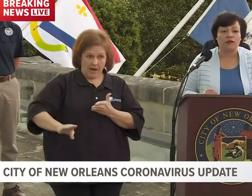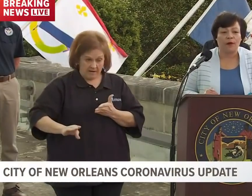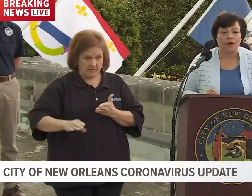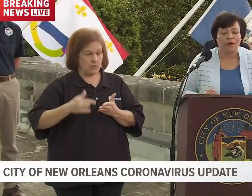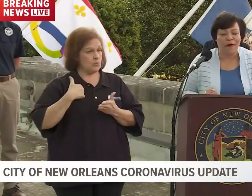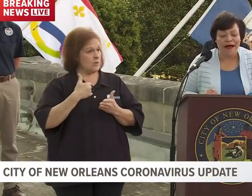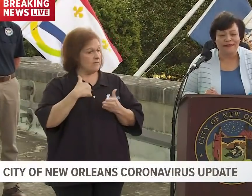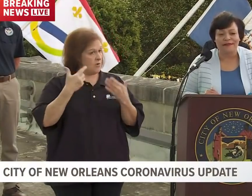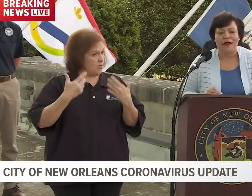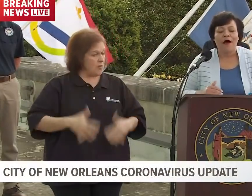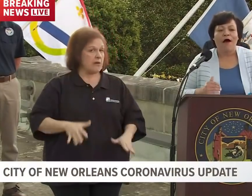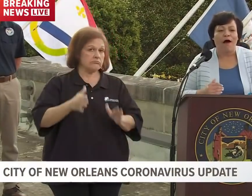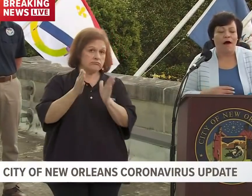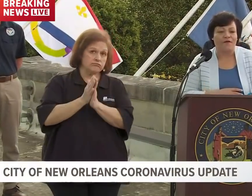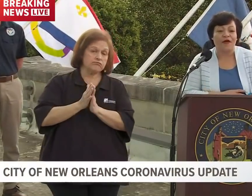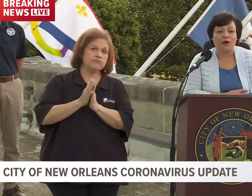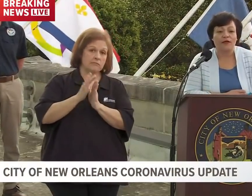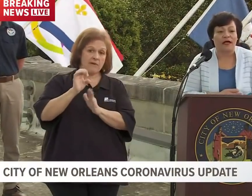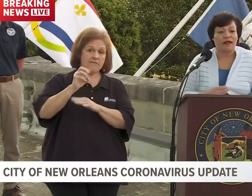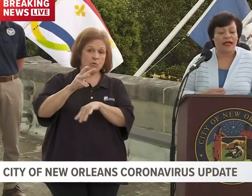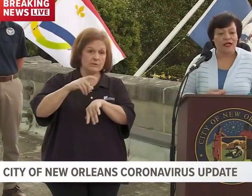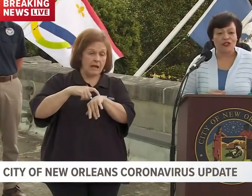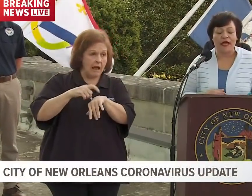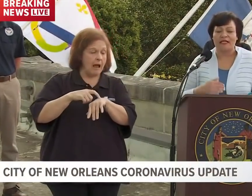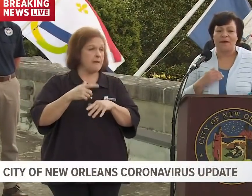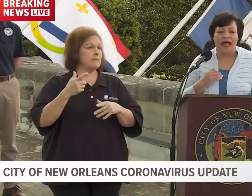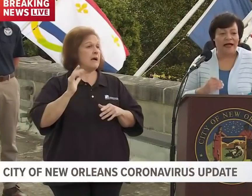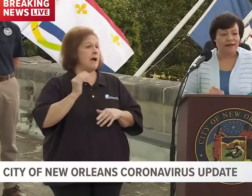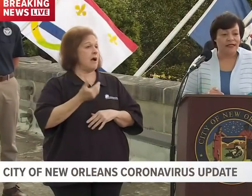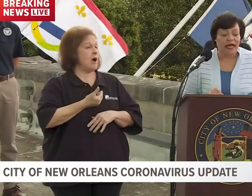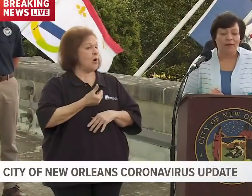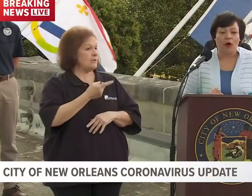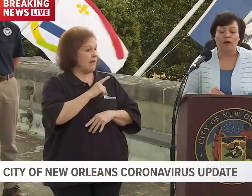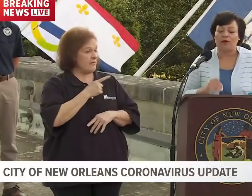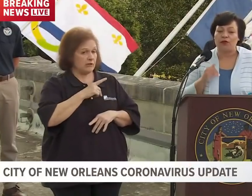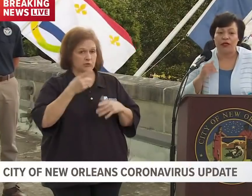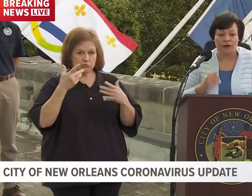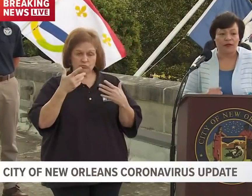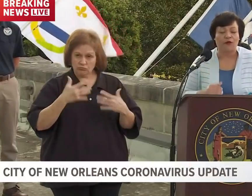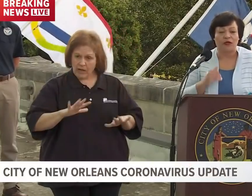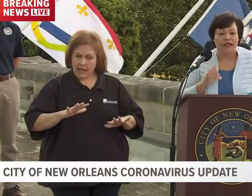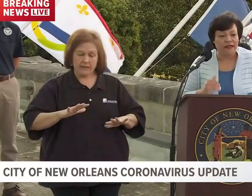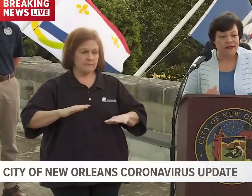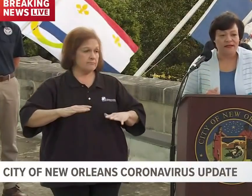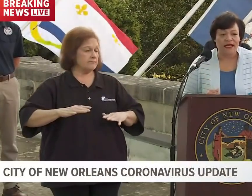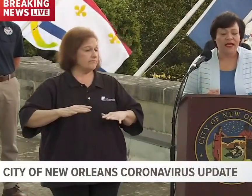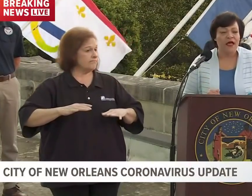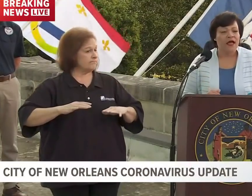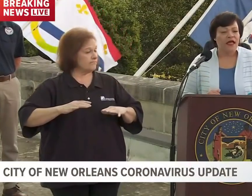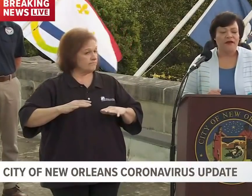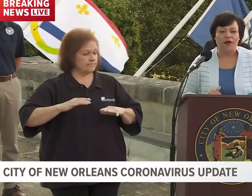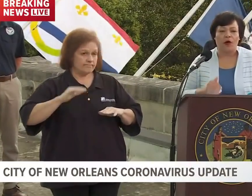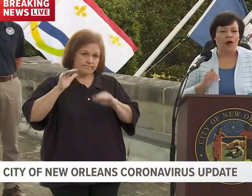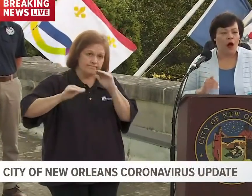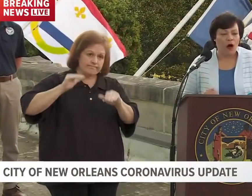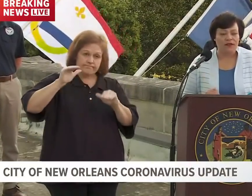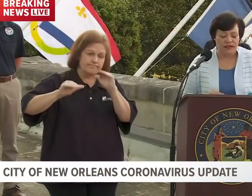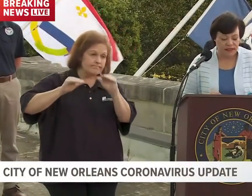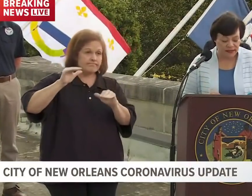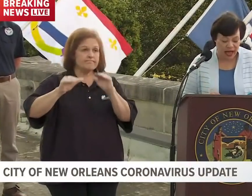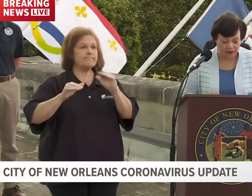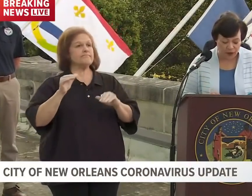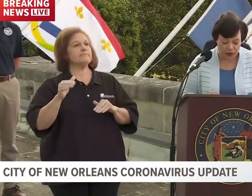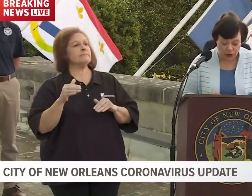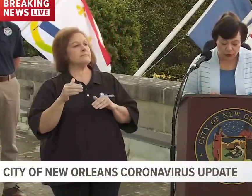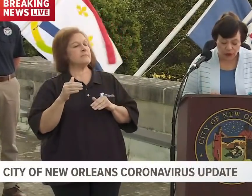made multiple requests. Our federal delegation has been at the table, literally relentlessly, even on calls